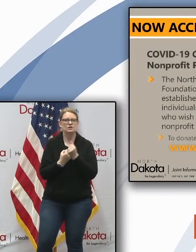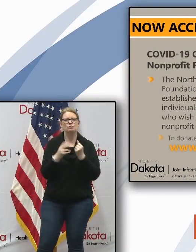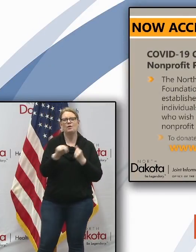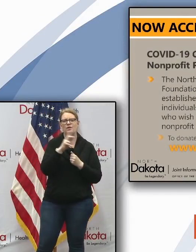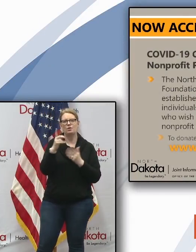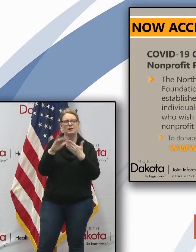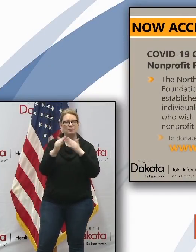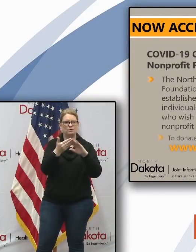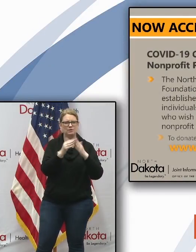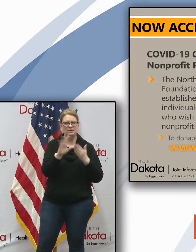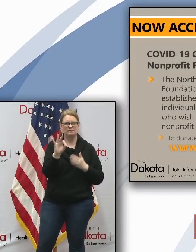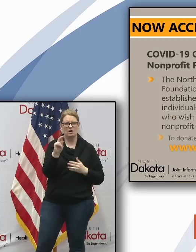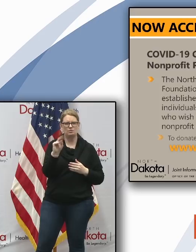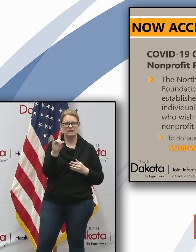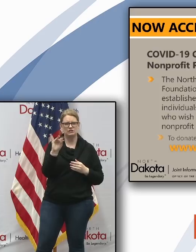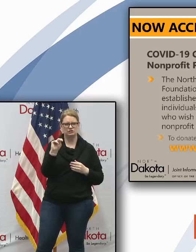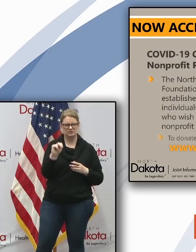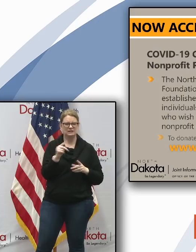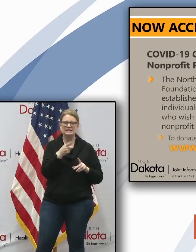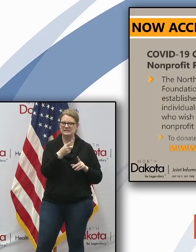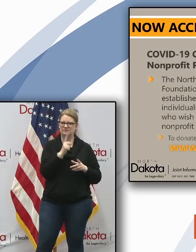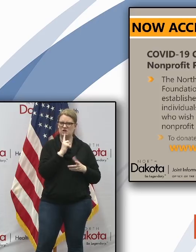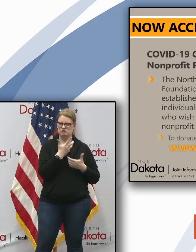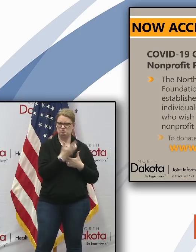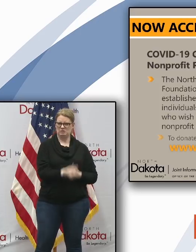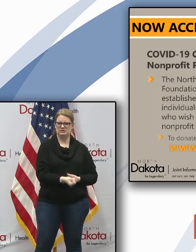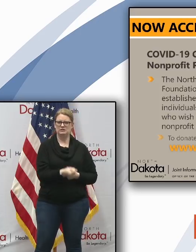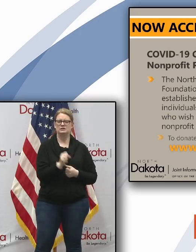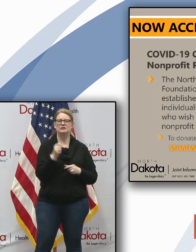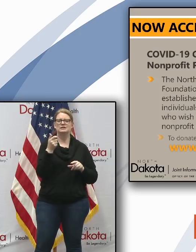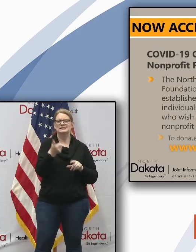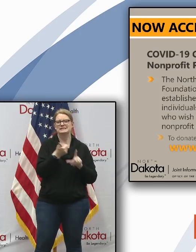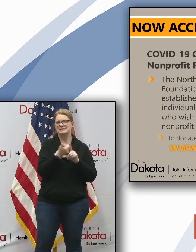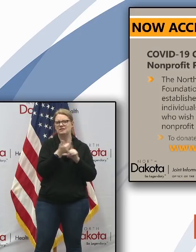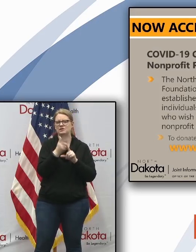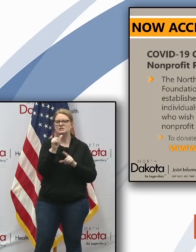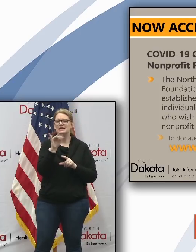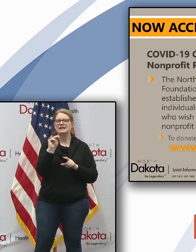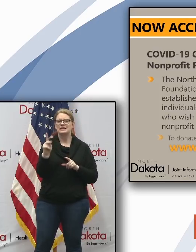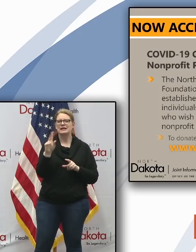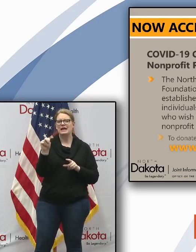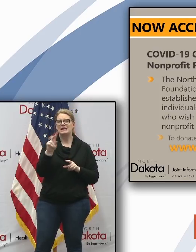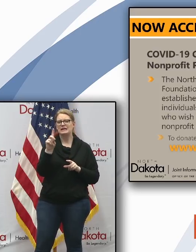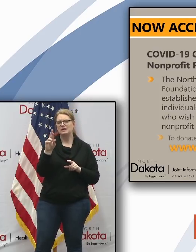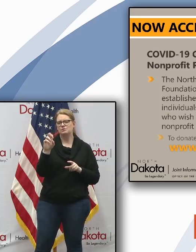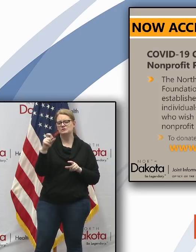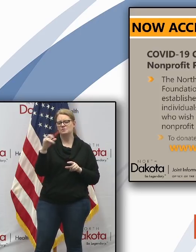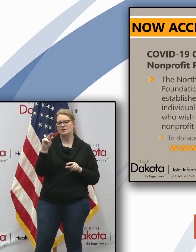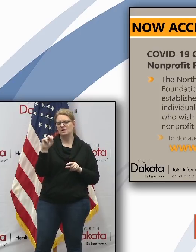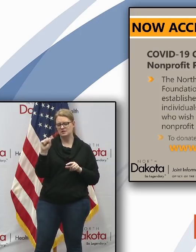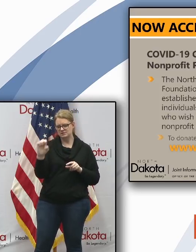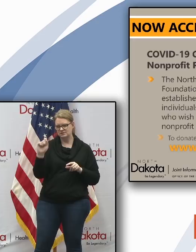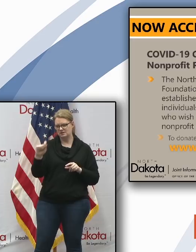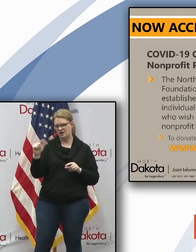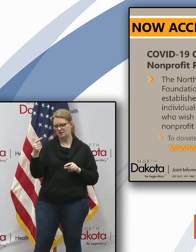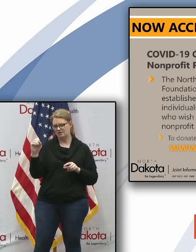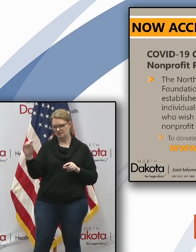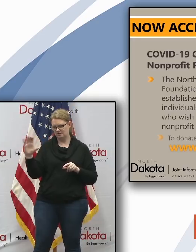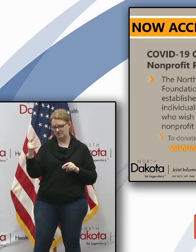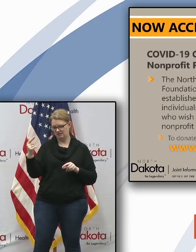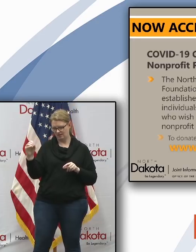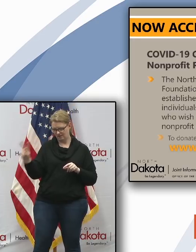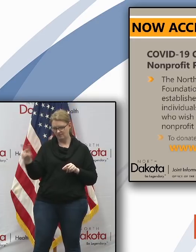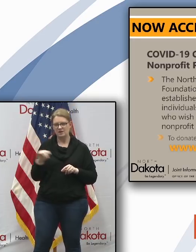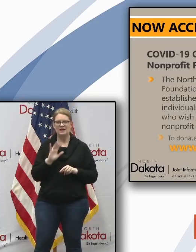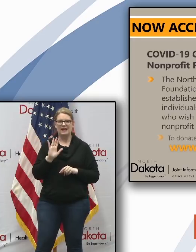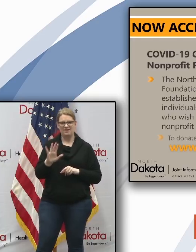and well-known organization a link to this fund is available on our ndresponse.gov website or you can go directly to their website which